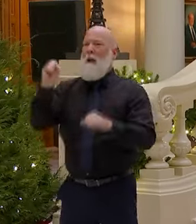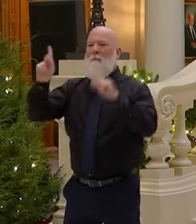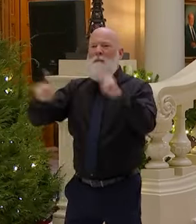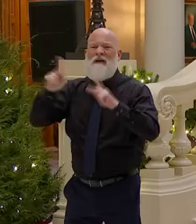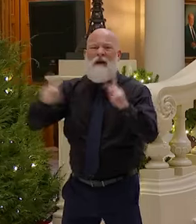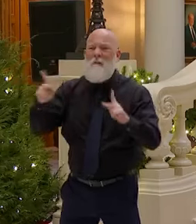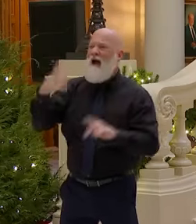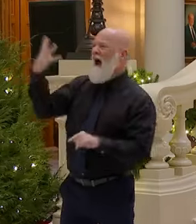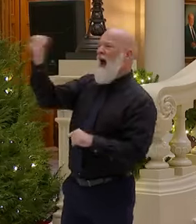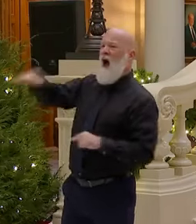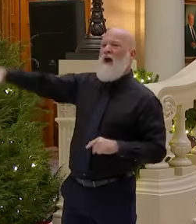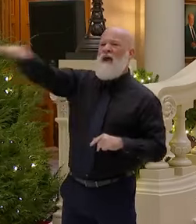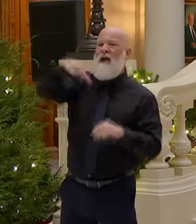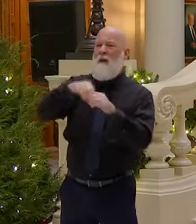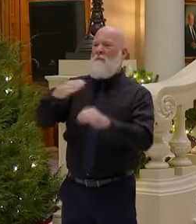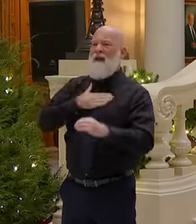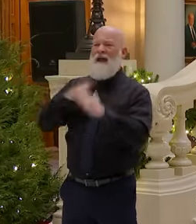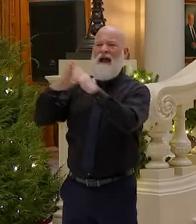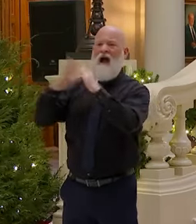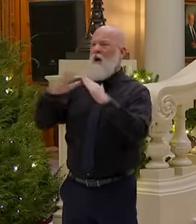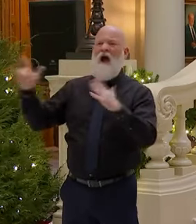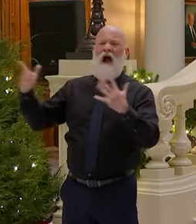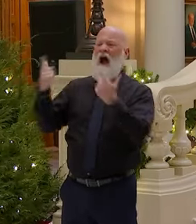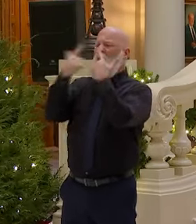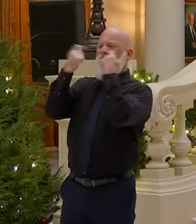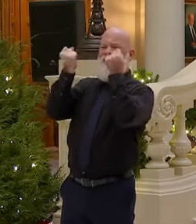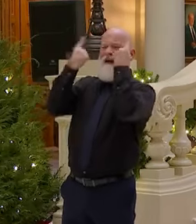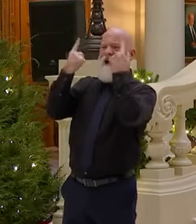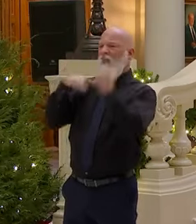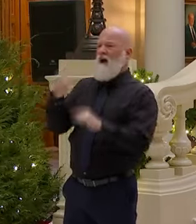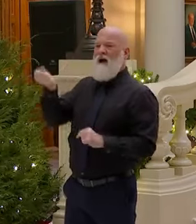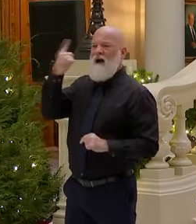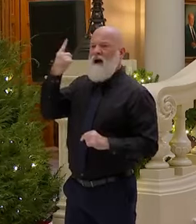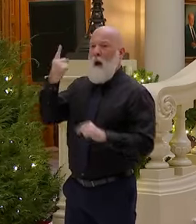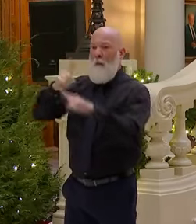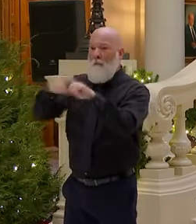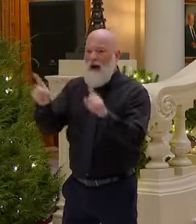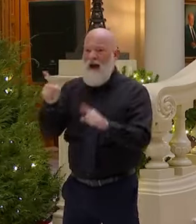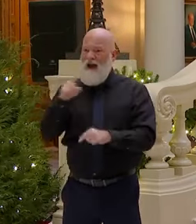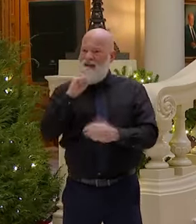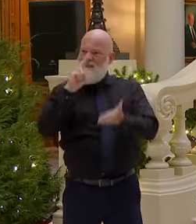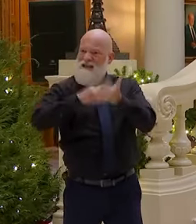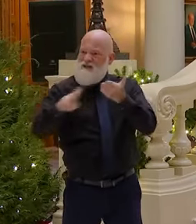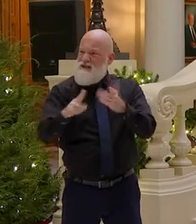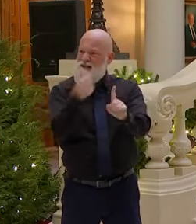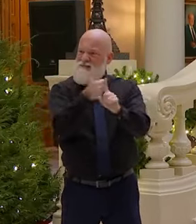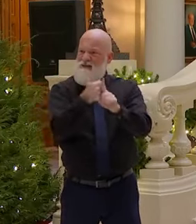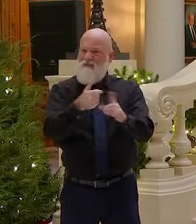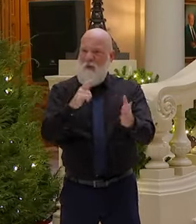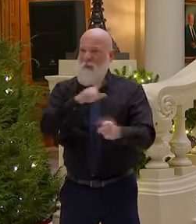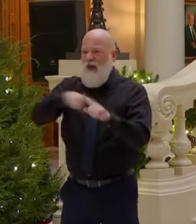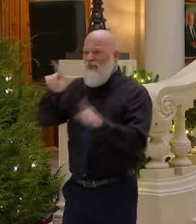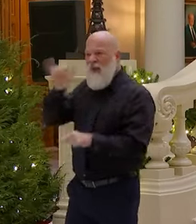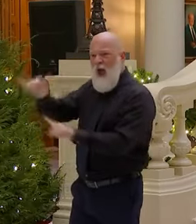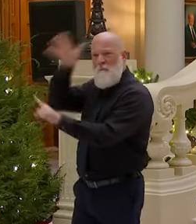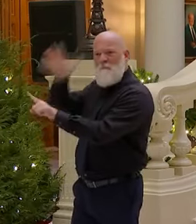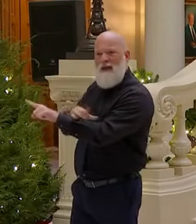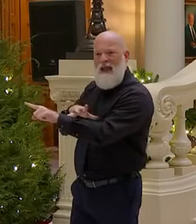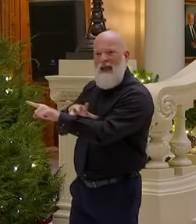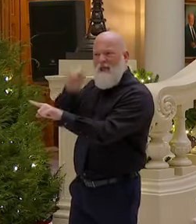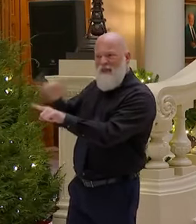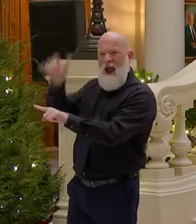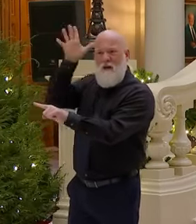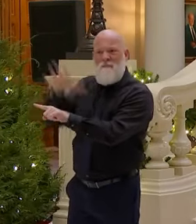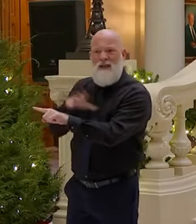I took a higher profile job. I get it. The secretary ran for office. His wife knew that, too. This kid took a job. He